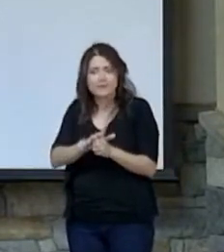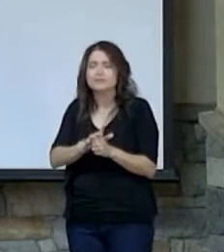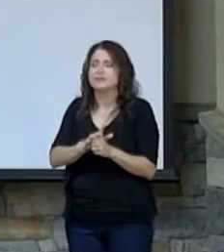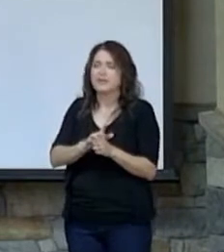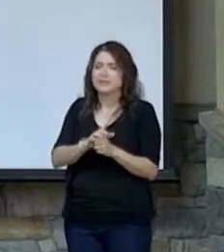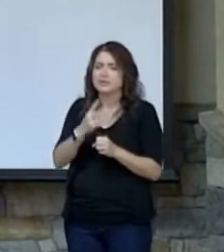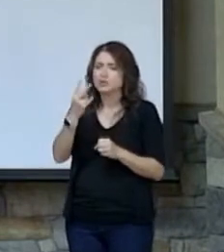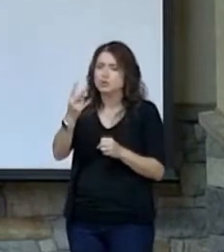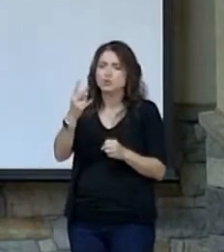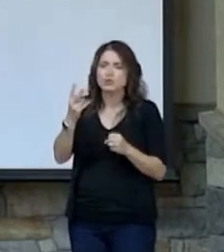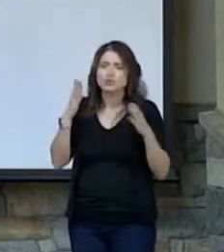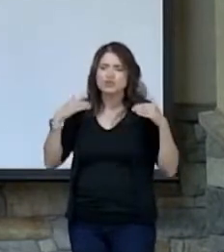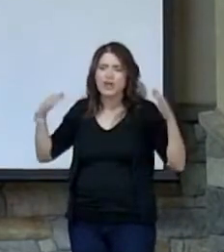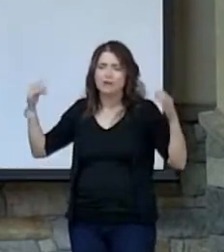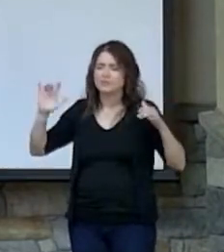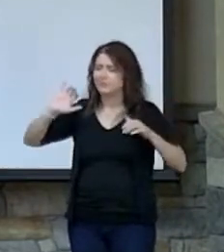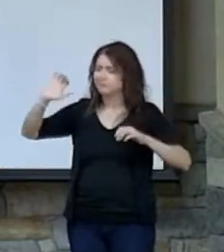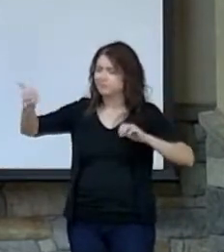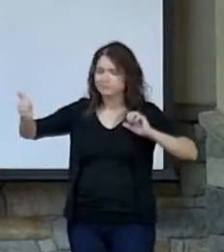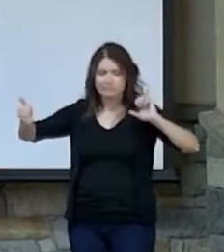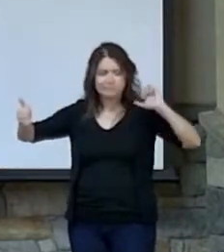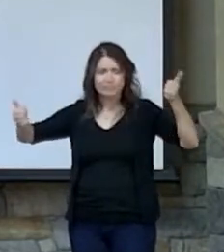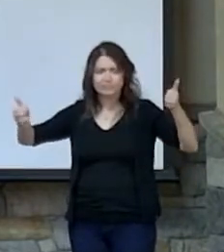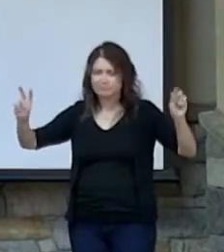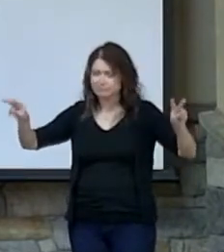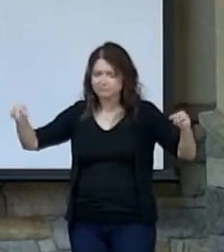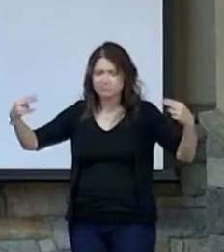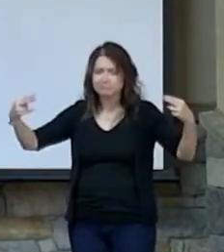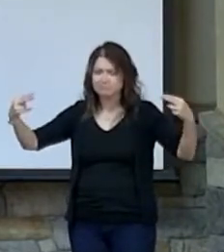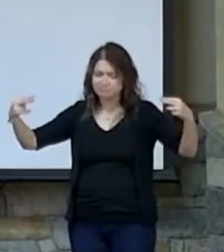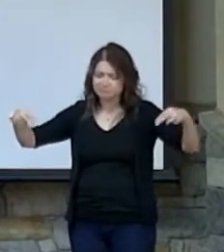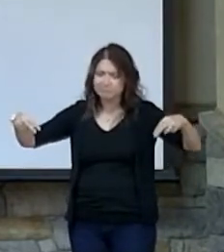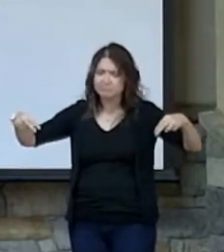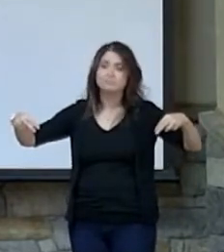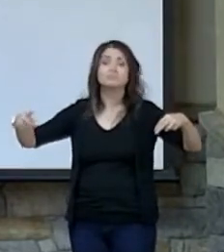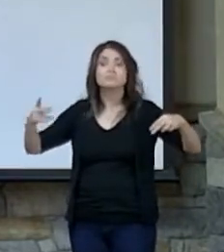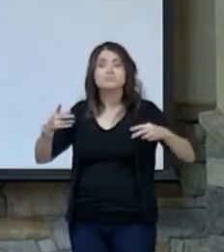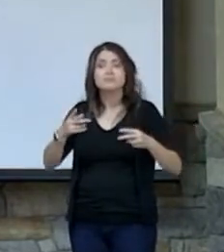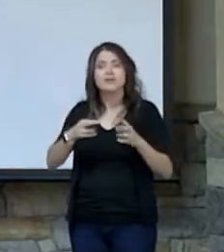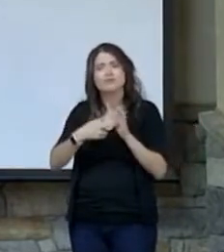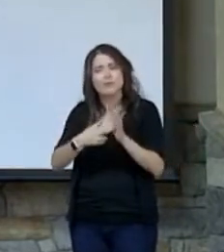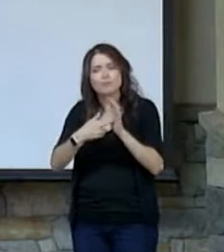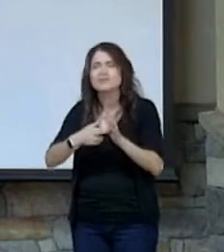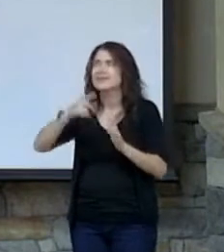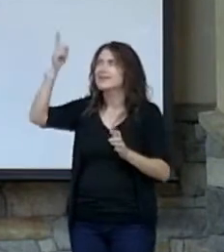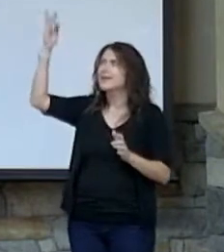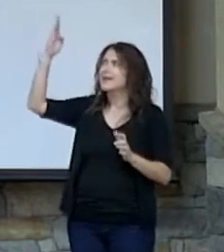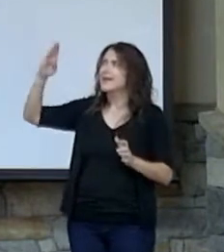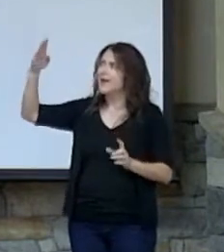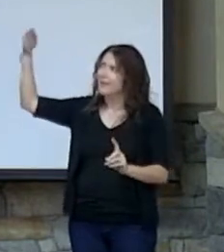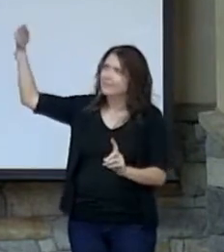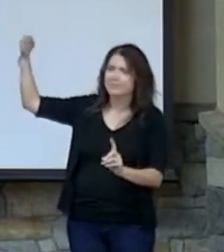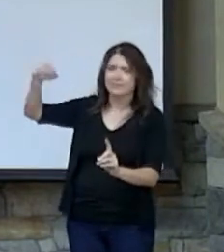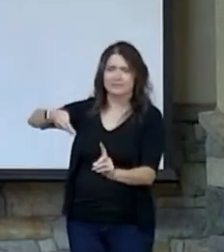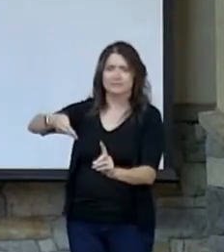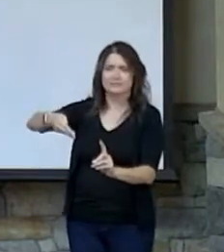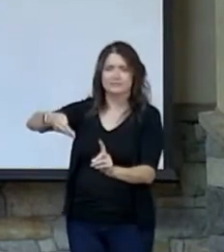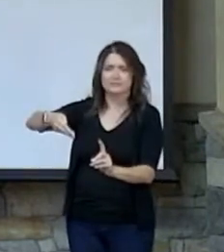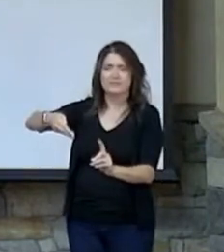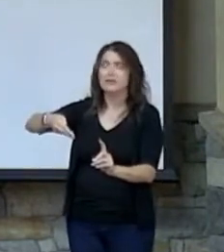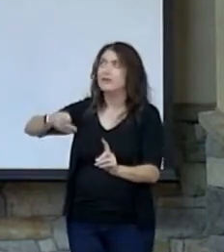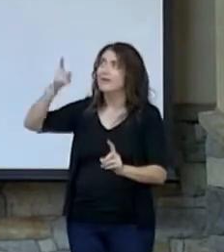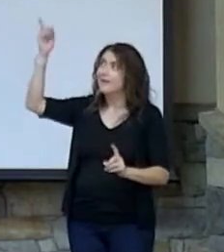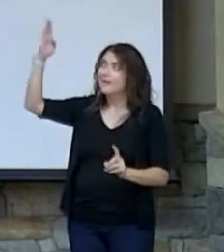cherubim on each side that faced each other and looking down, you see, it represented God's presence. And God's